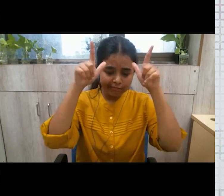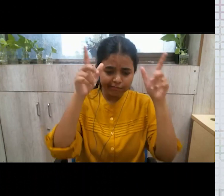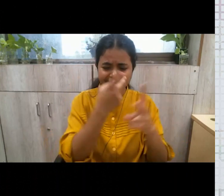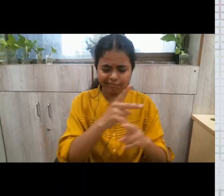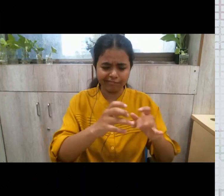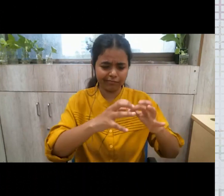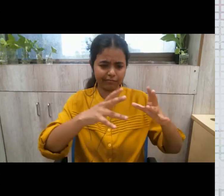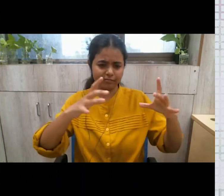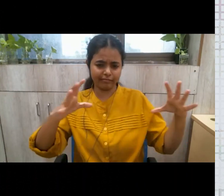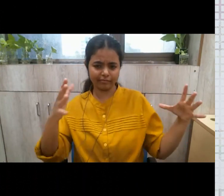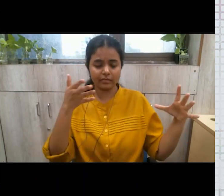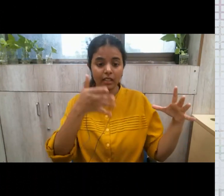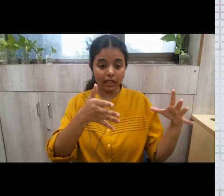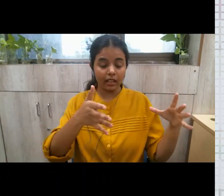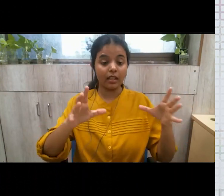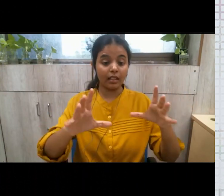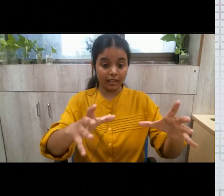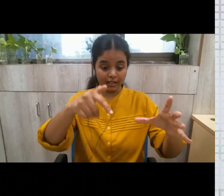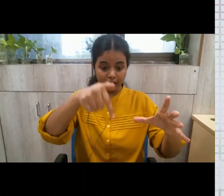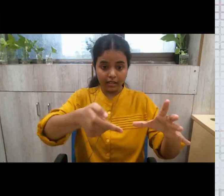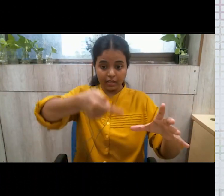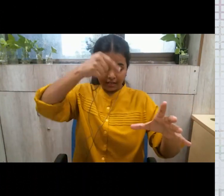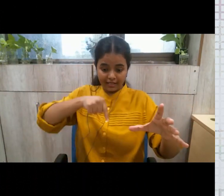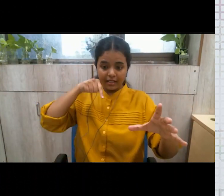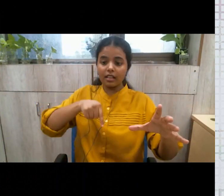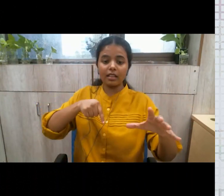are being chased by a group of four lions